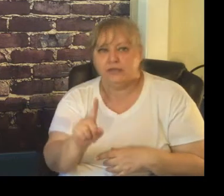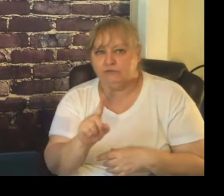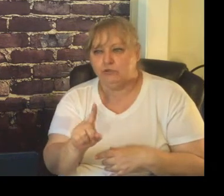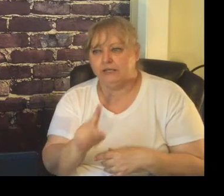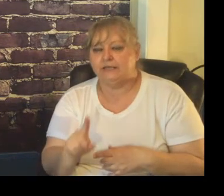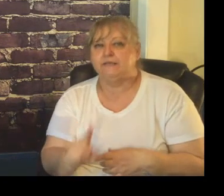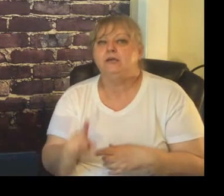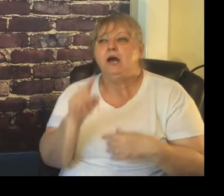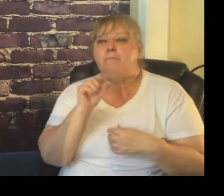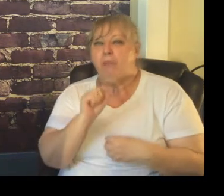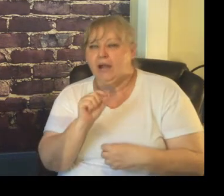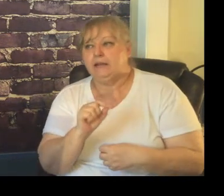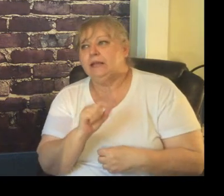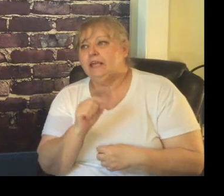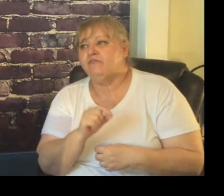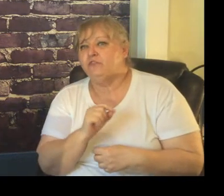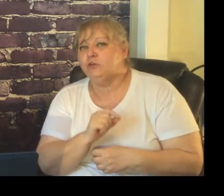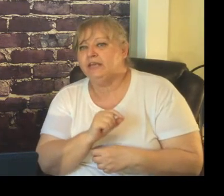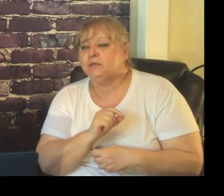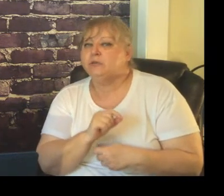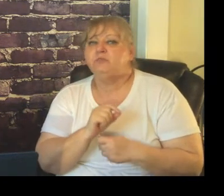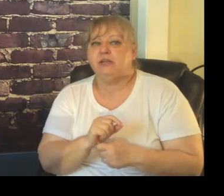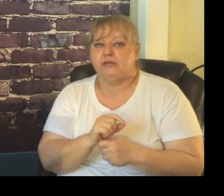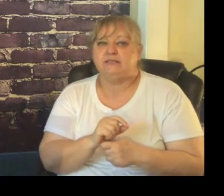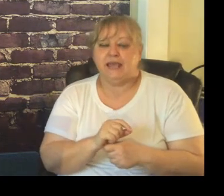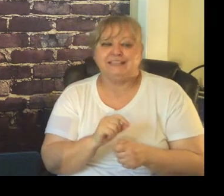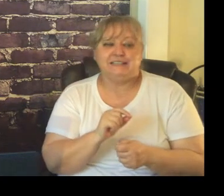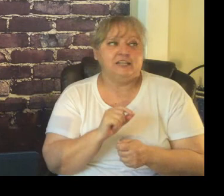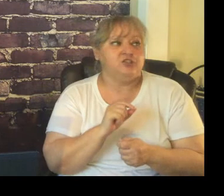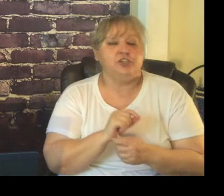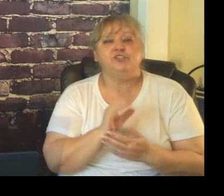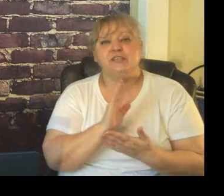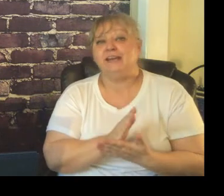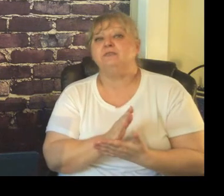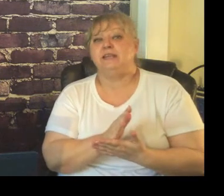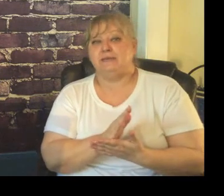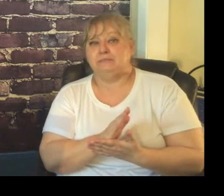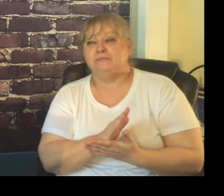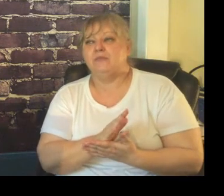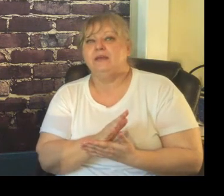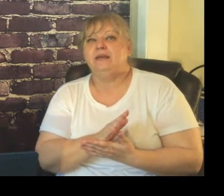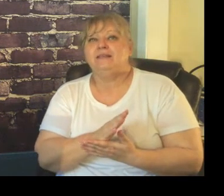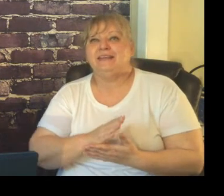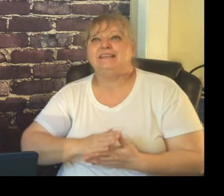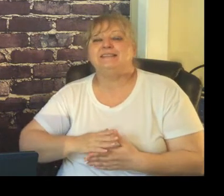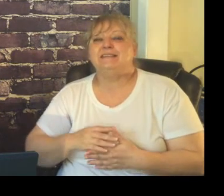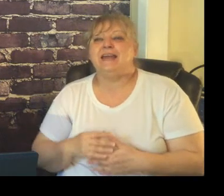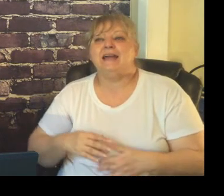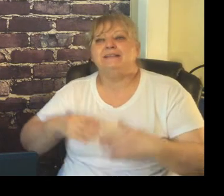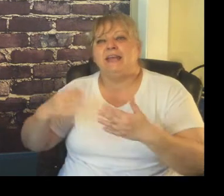of doing it but if you get with parents and just tell them that it's not them